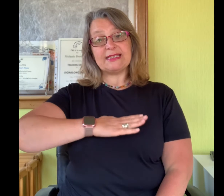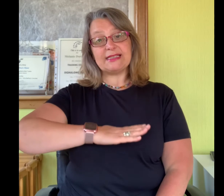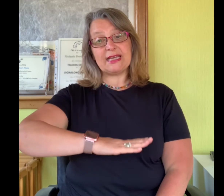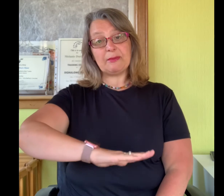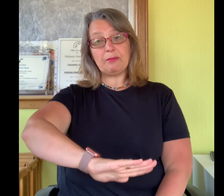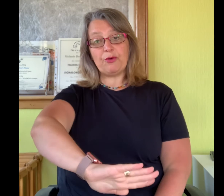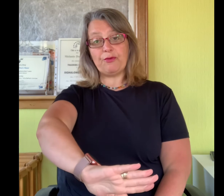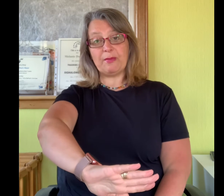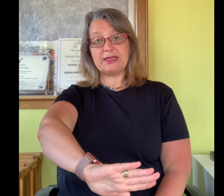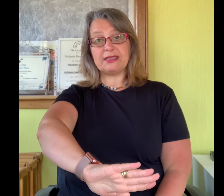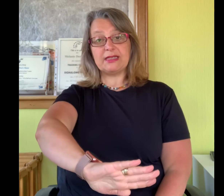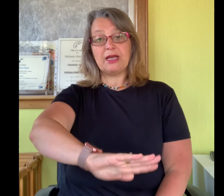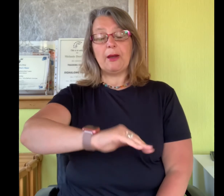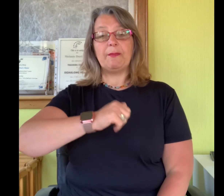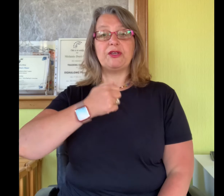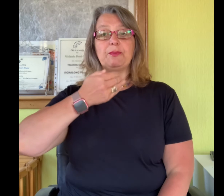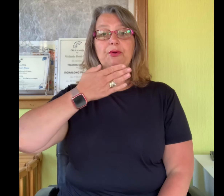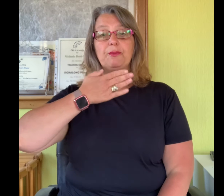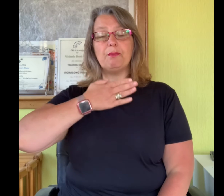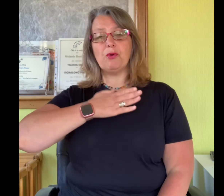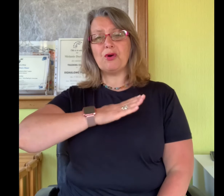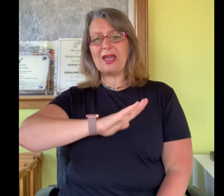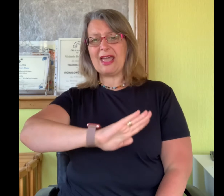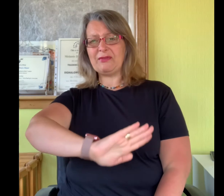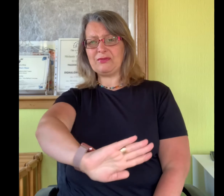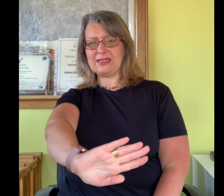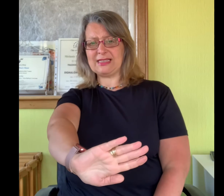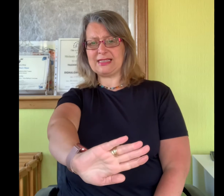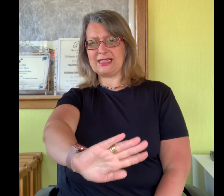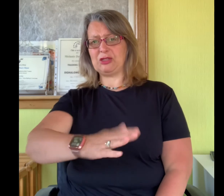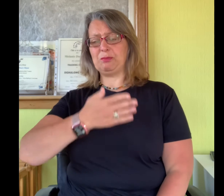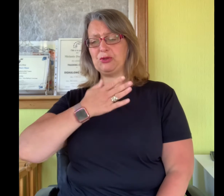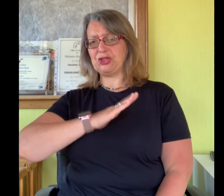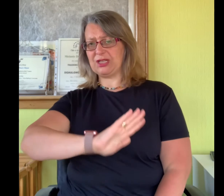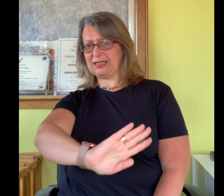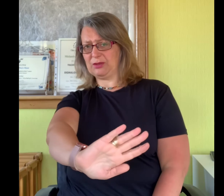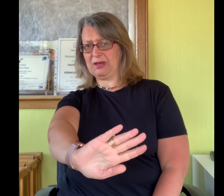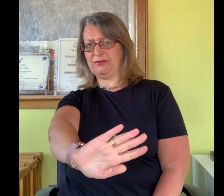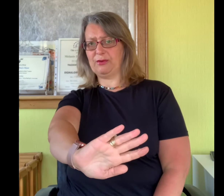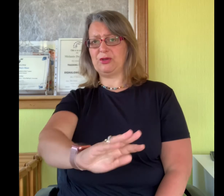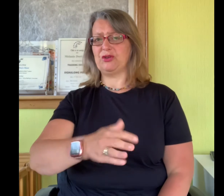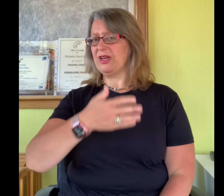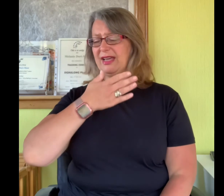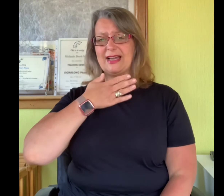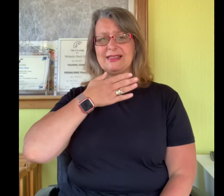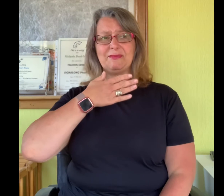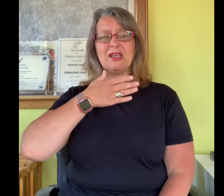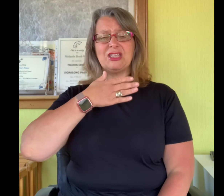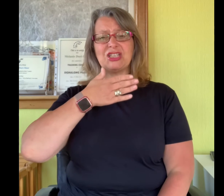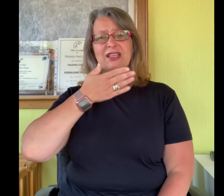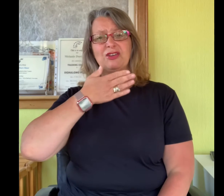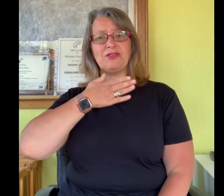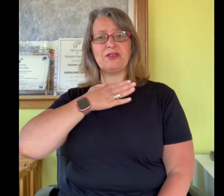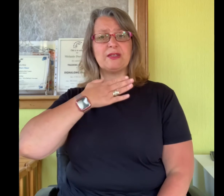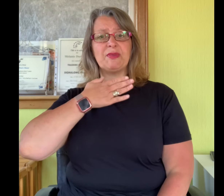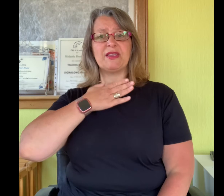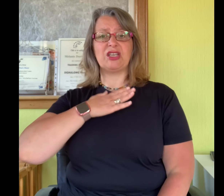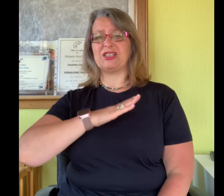same movement but you put more emphasis into pushing it away from you and then just think of something that you're